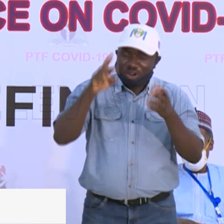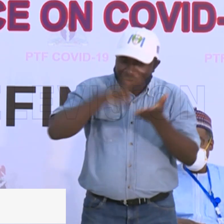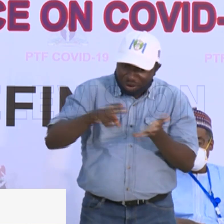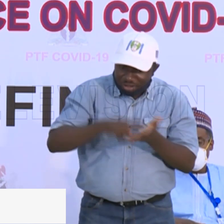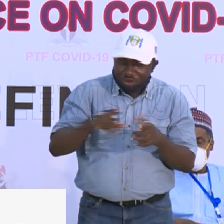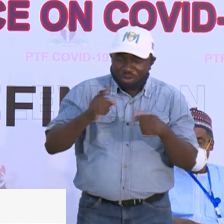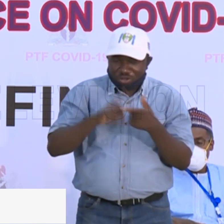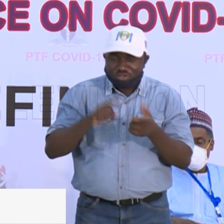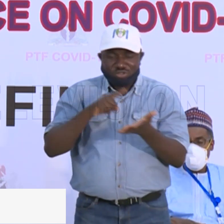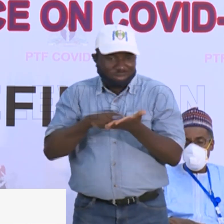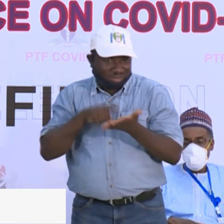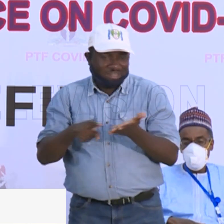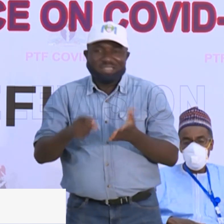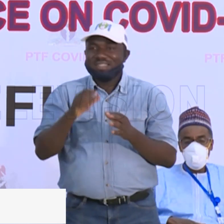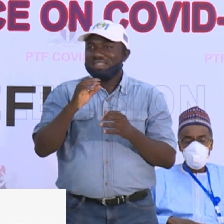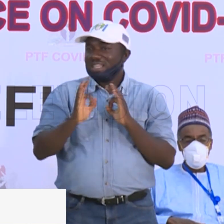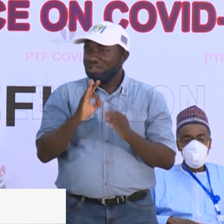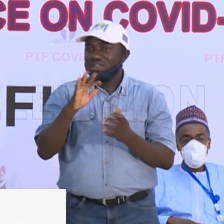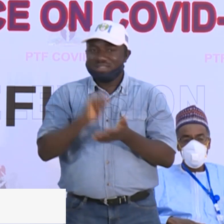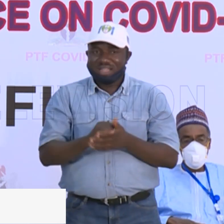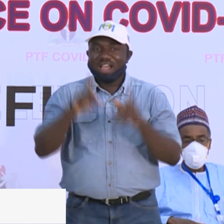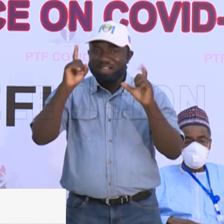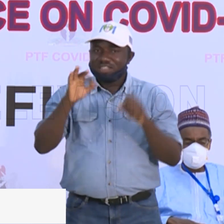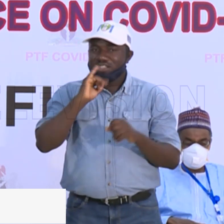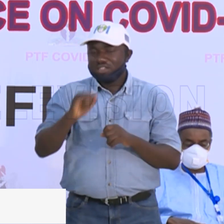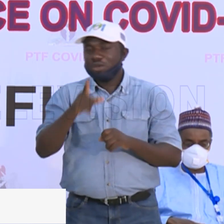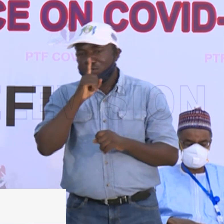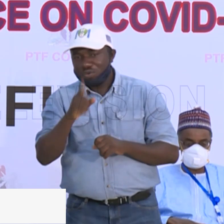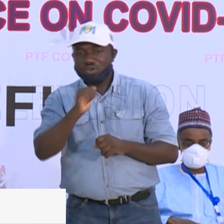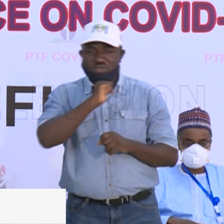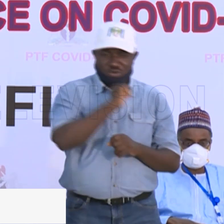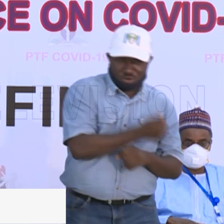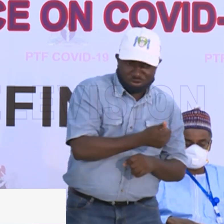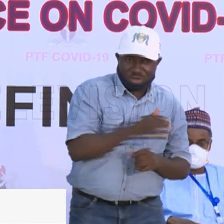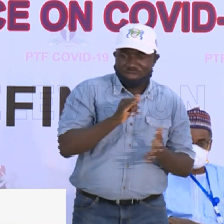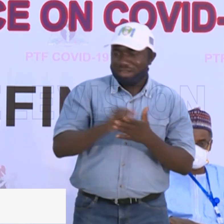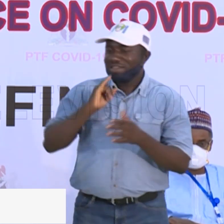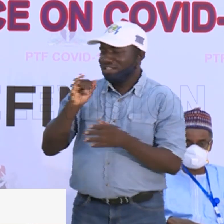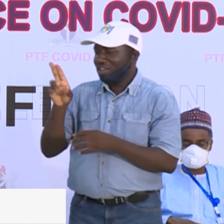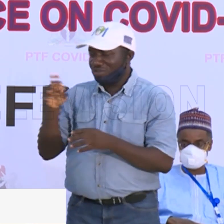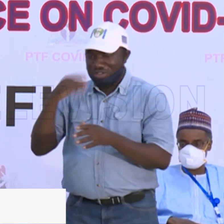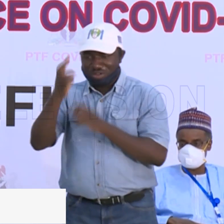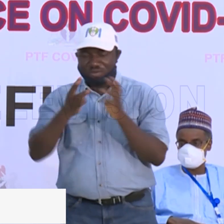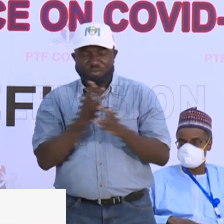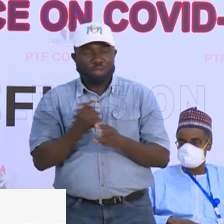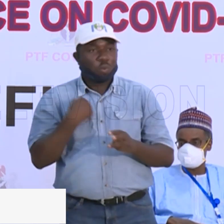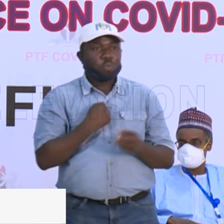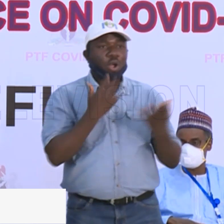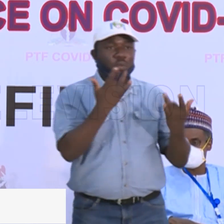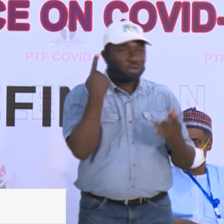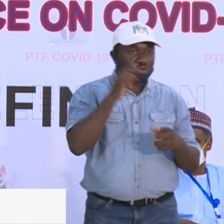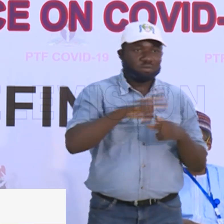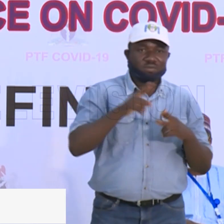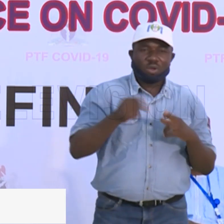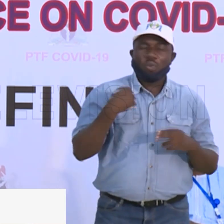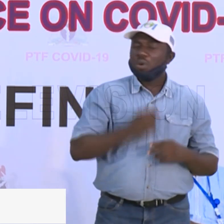validating the rapid diagnostic test kits that are being sold around the world. We are waiting for those results. We